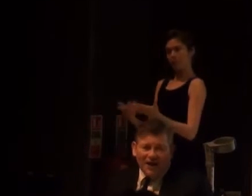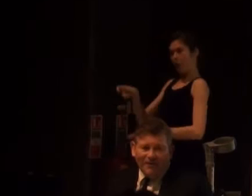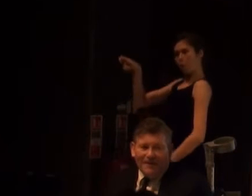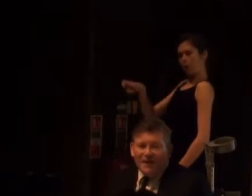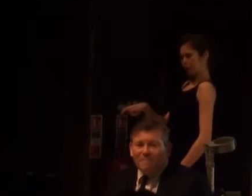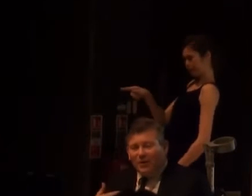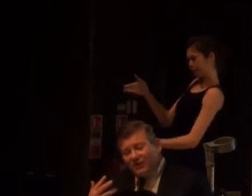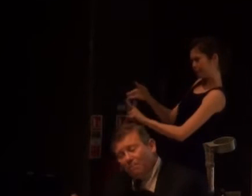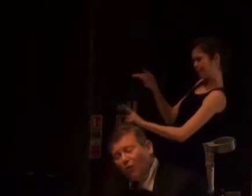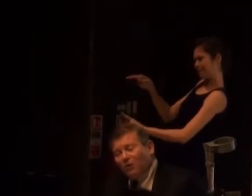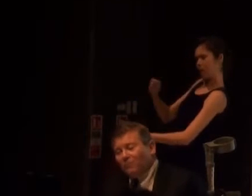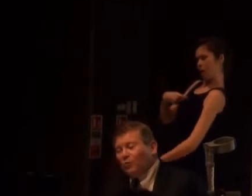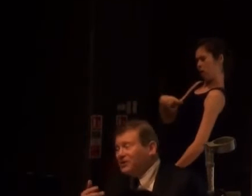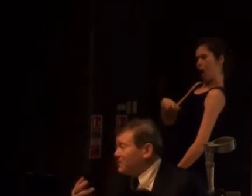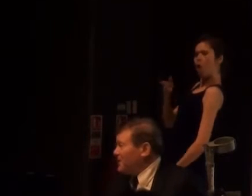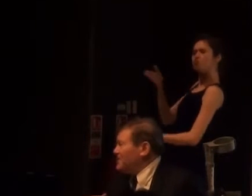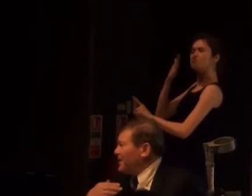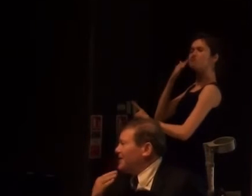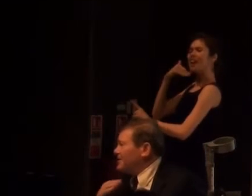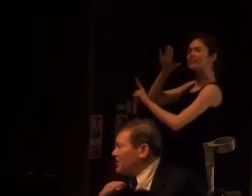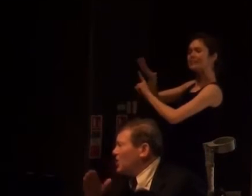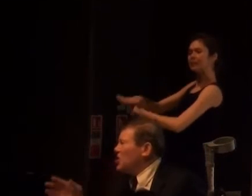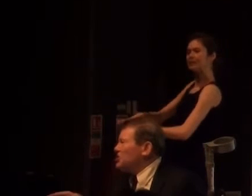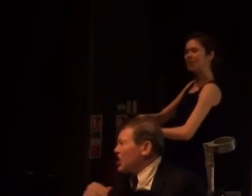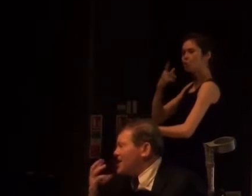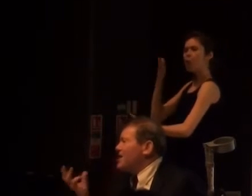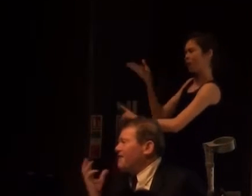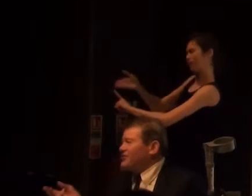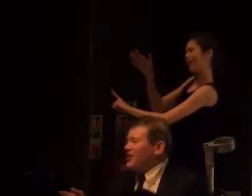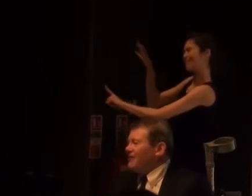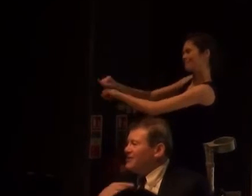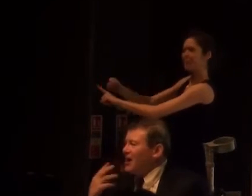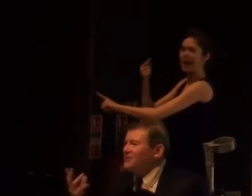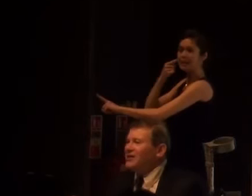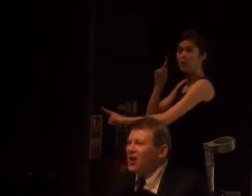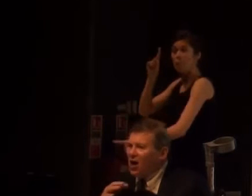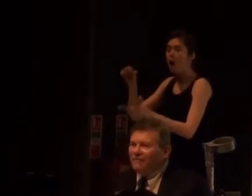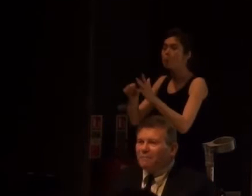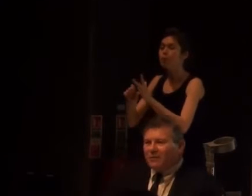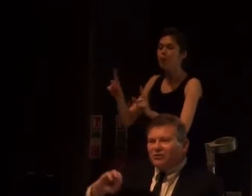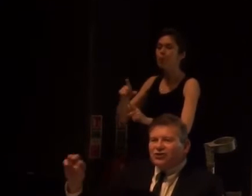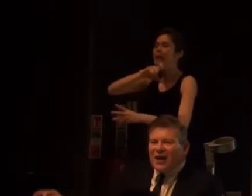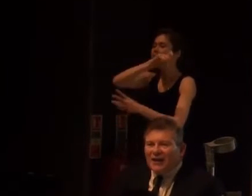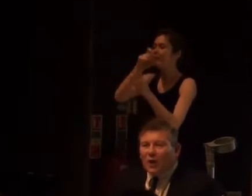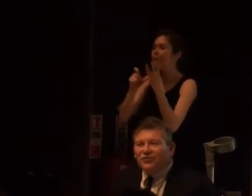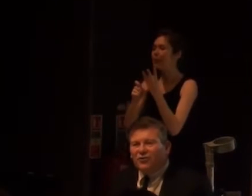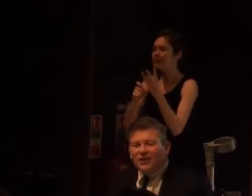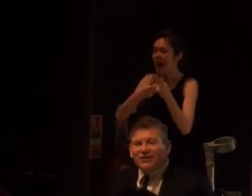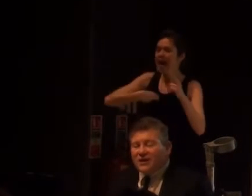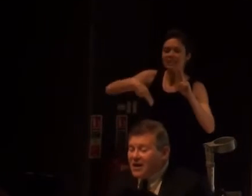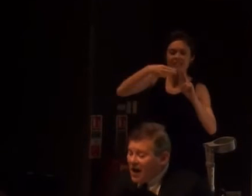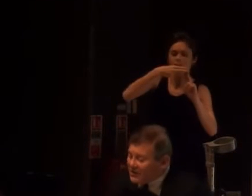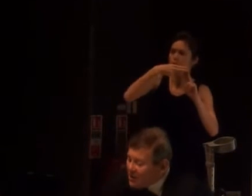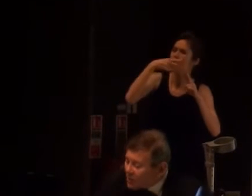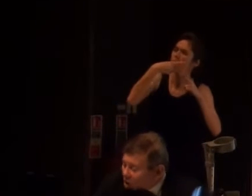usually tell. But the problem with disability, there's at least ten different stereotypes and it's harder for people to track their way through